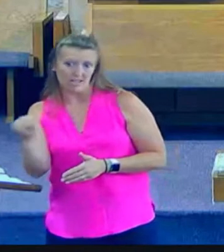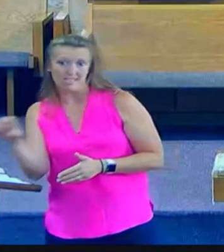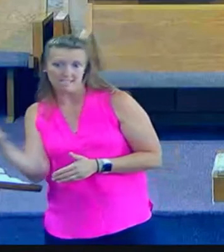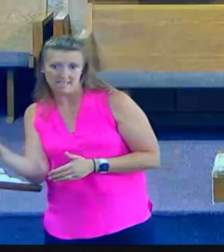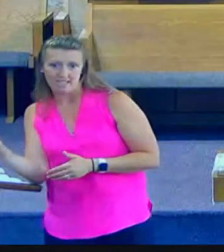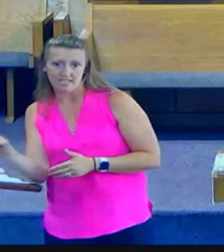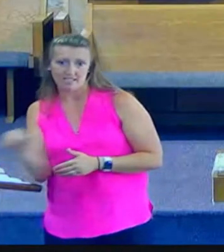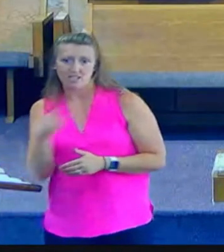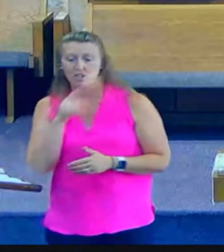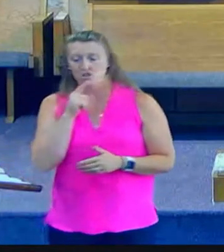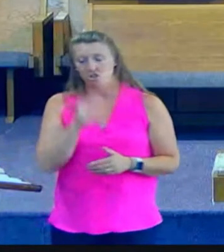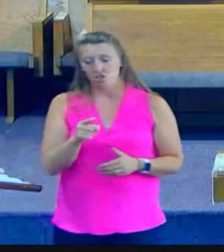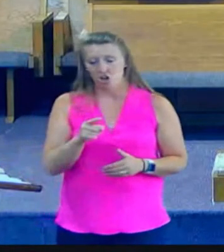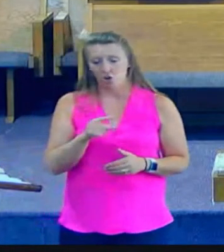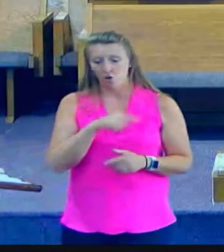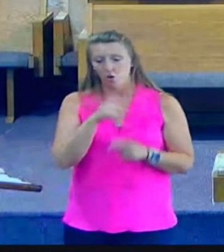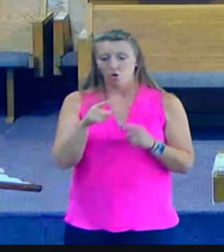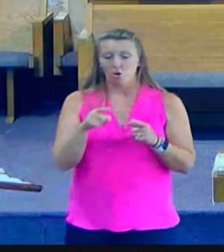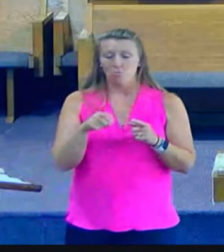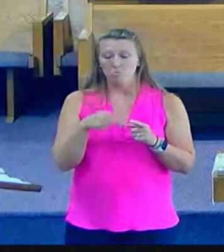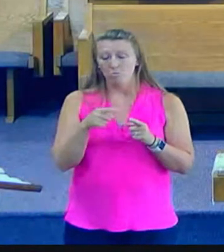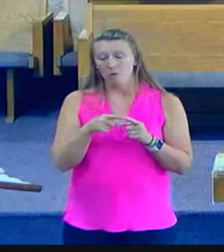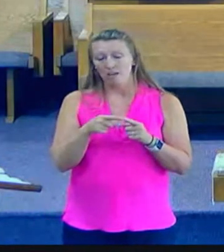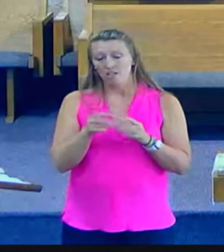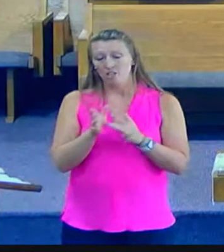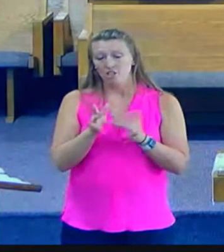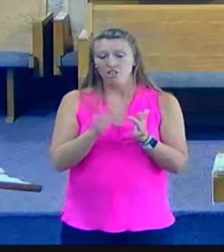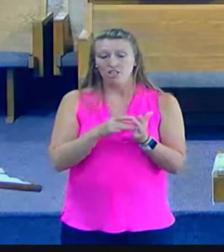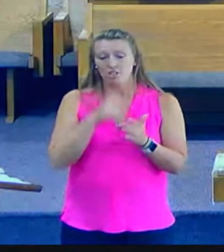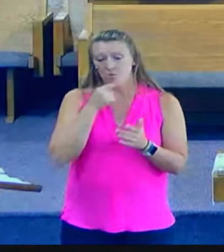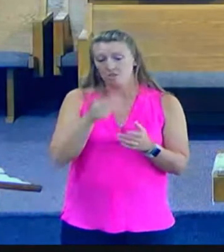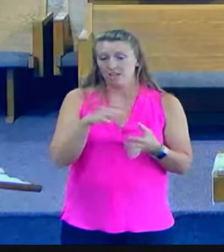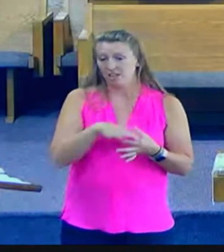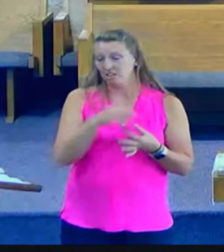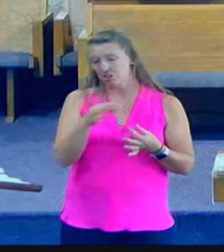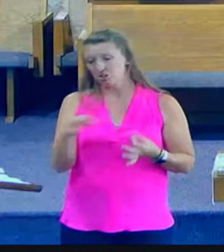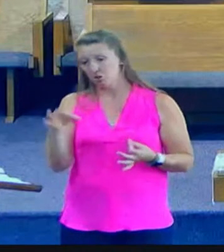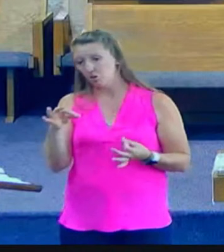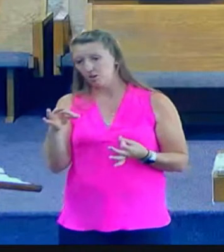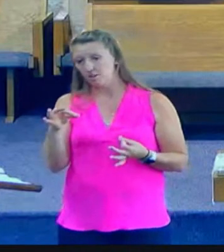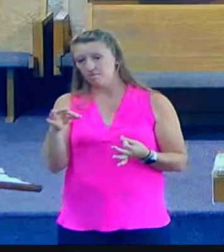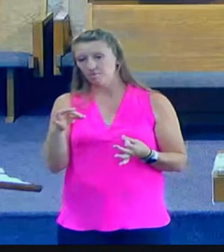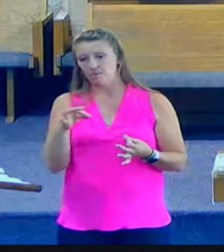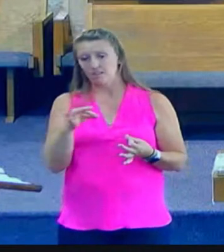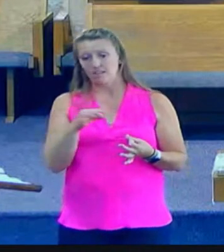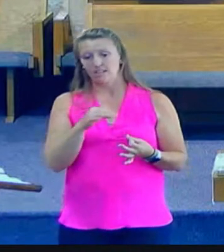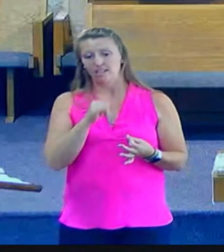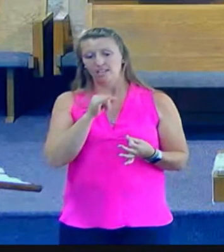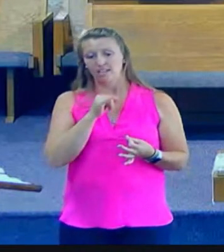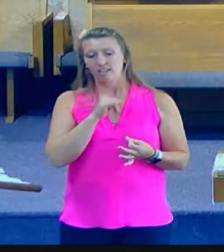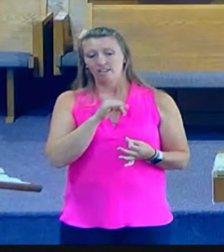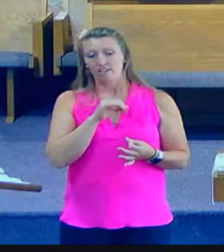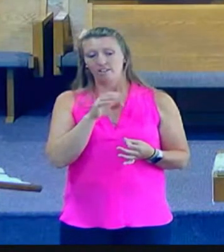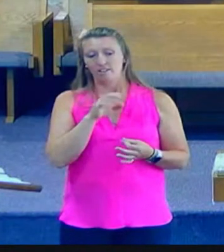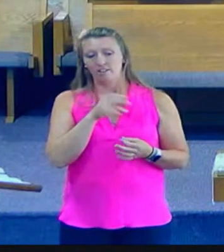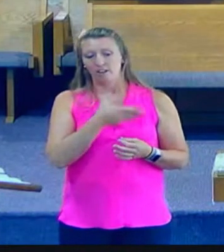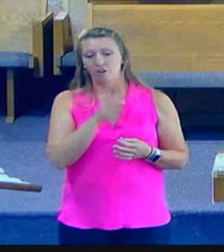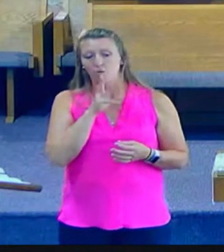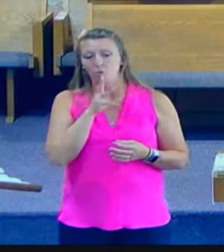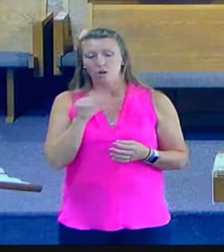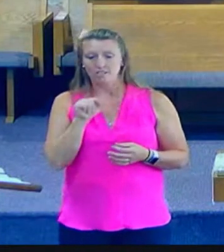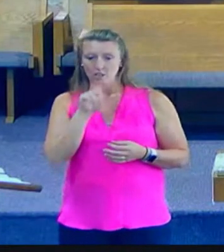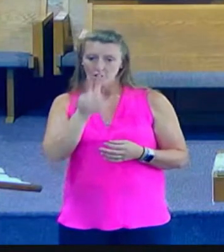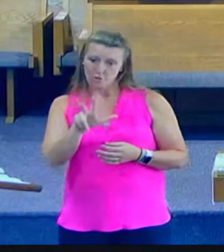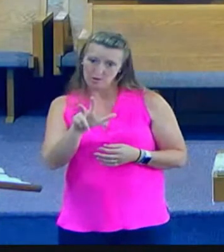when Jesus told a parable about three individuals, two of which were Jews, one was